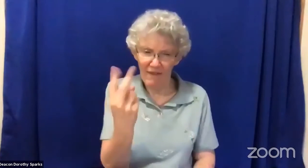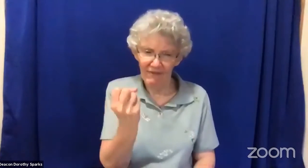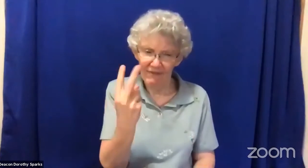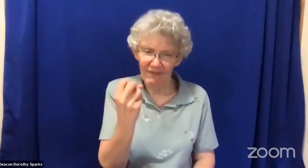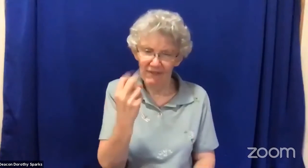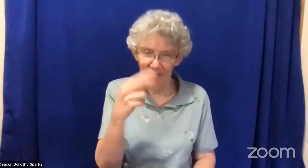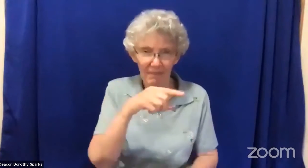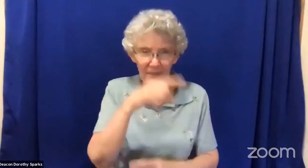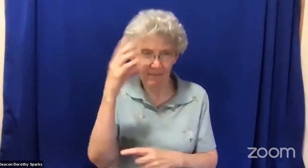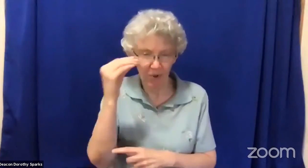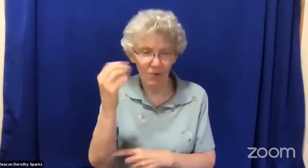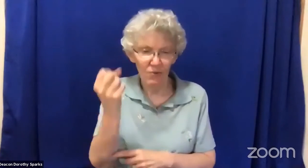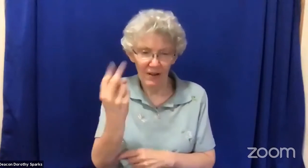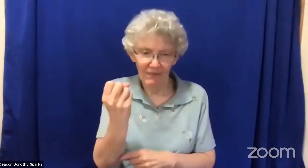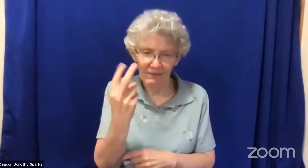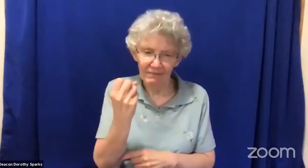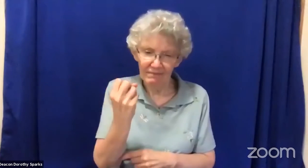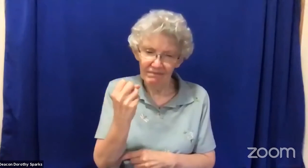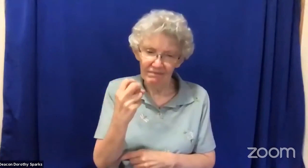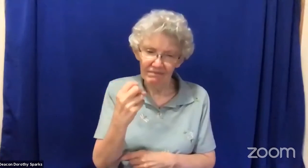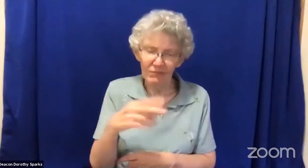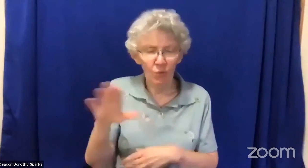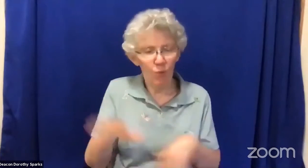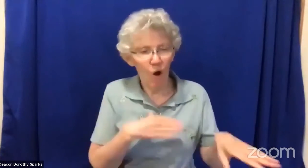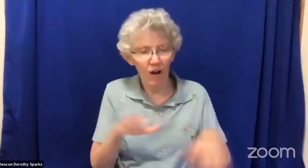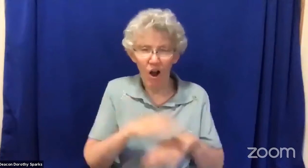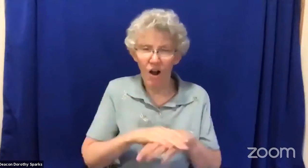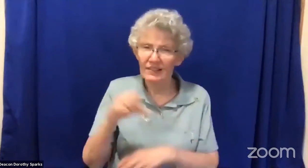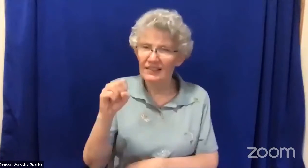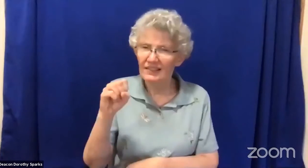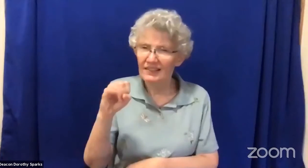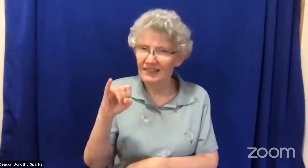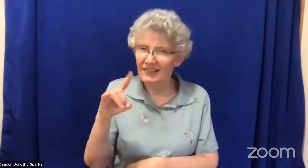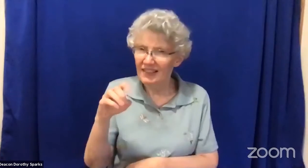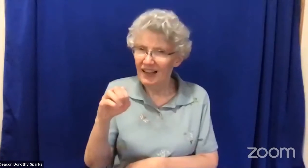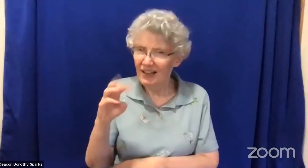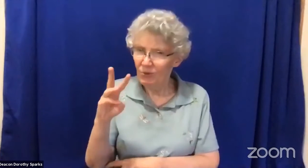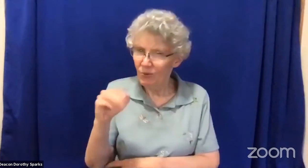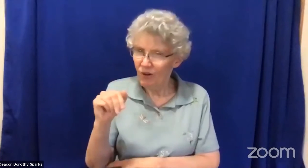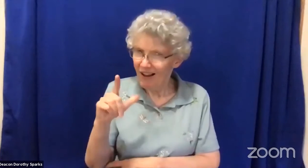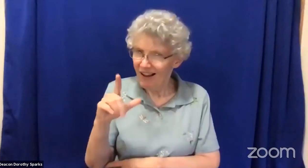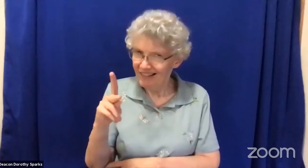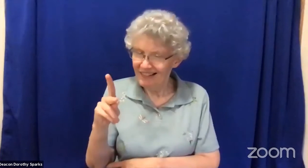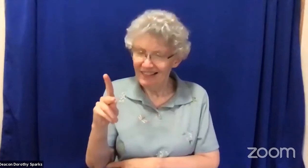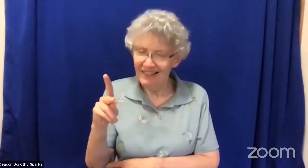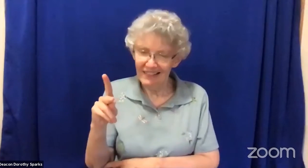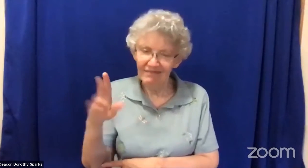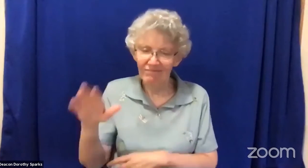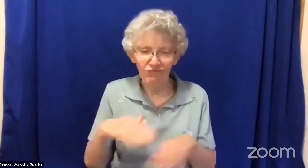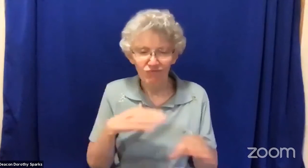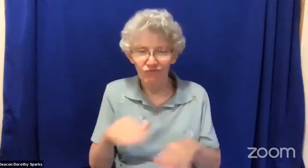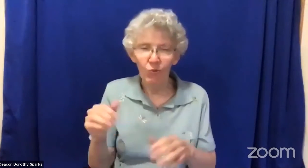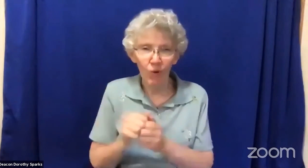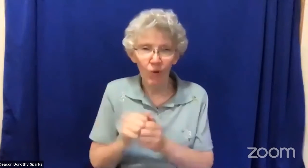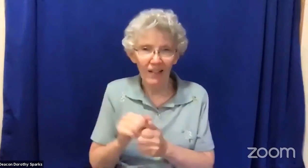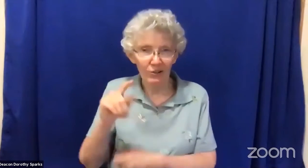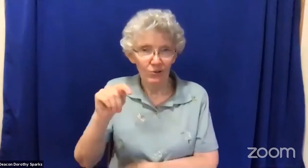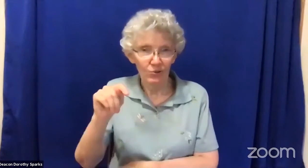There was another incident of a young black man. He was 12 years old and walking